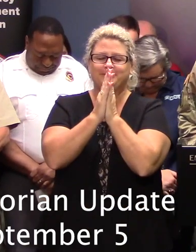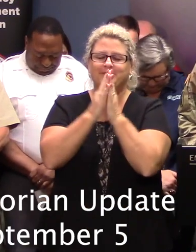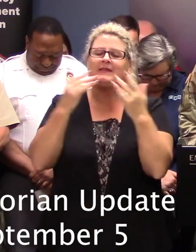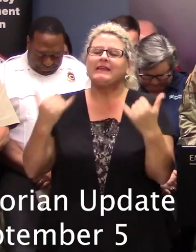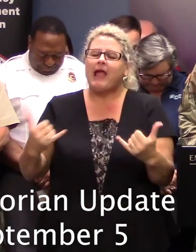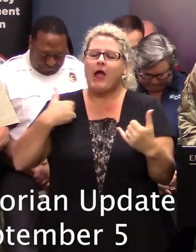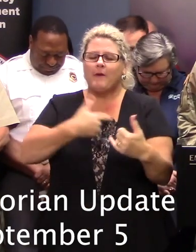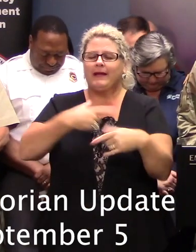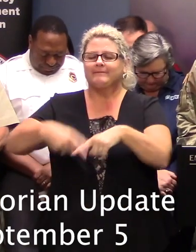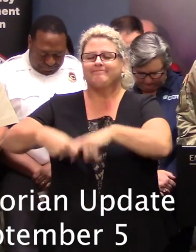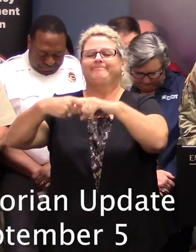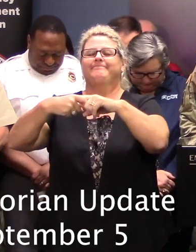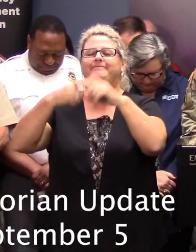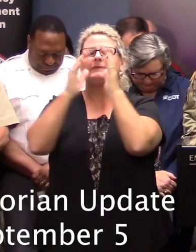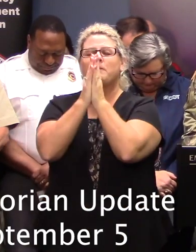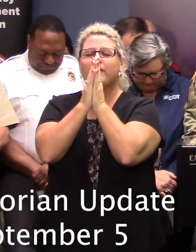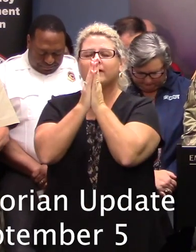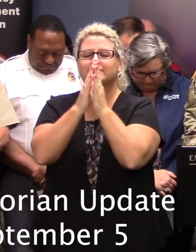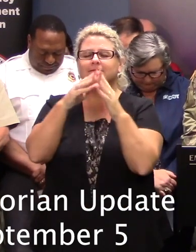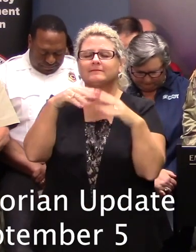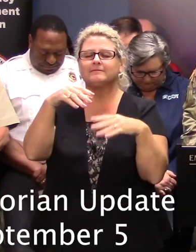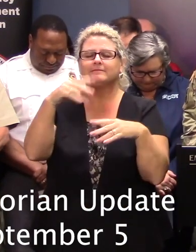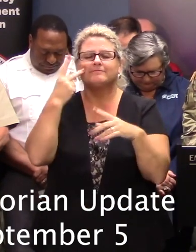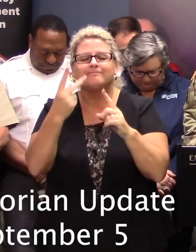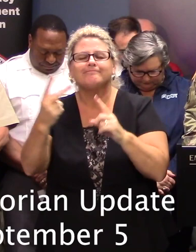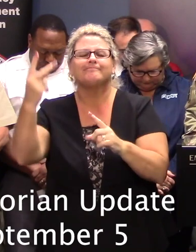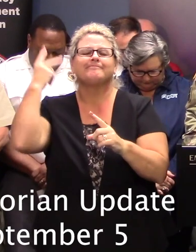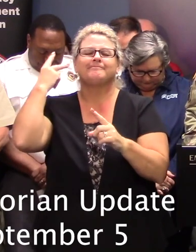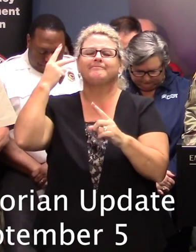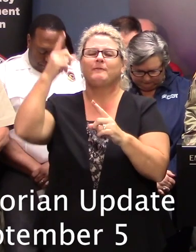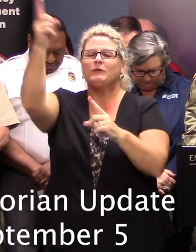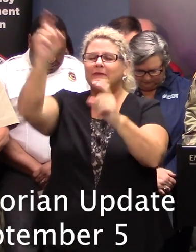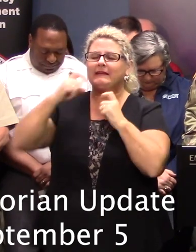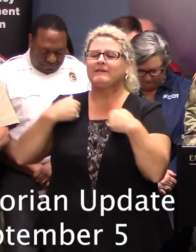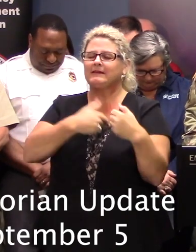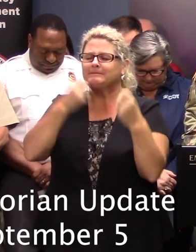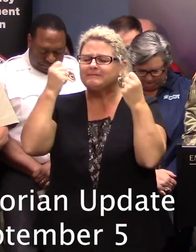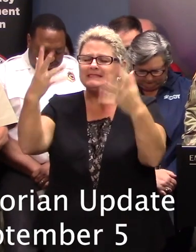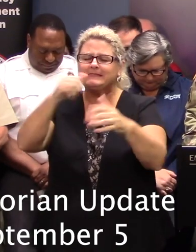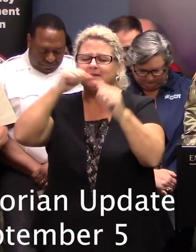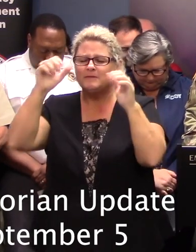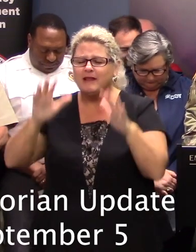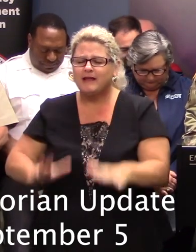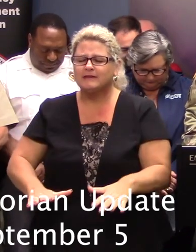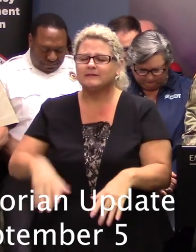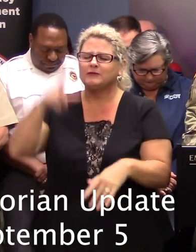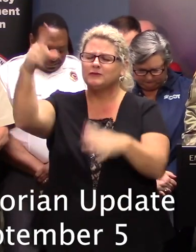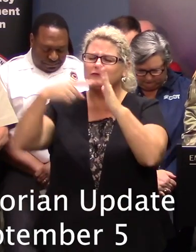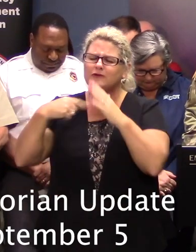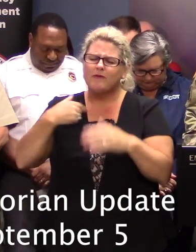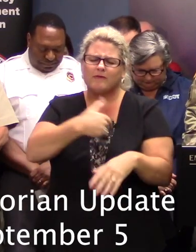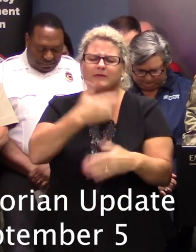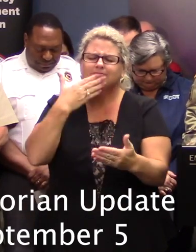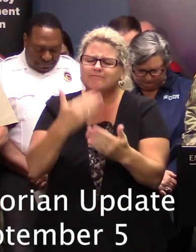pause today to remember all that we have been blessed with. We thank you for favor, for